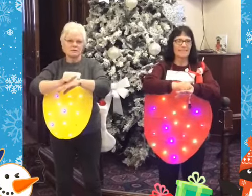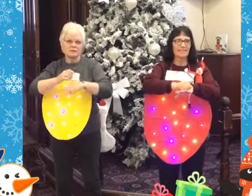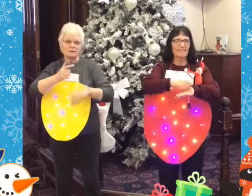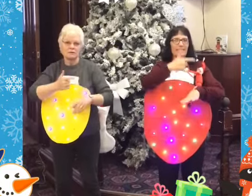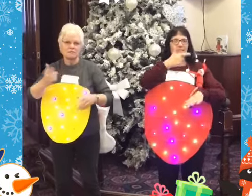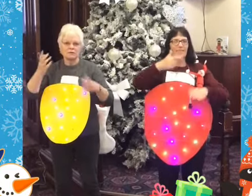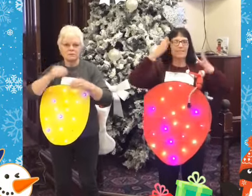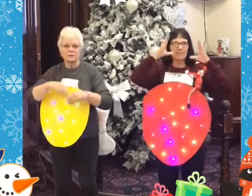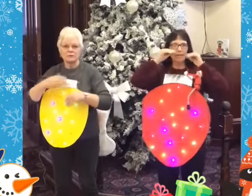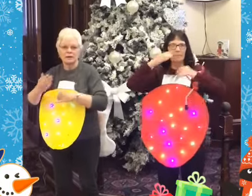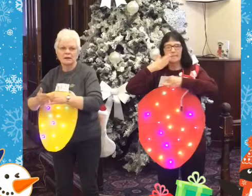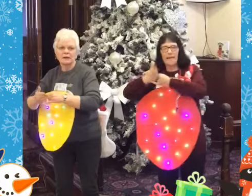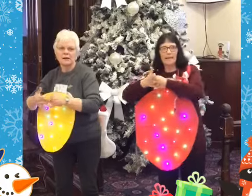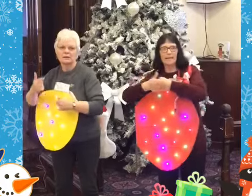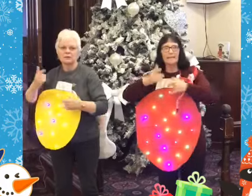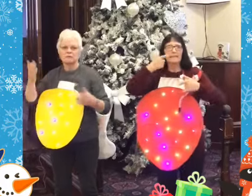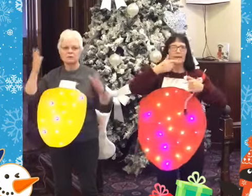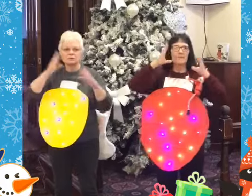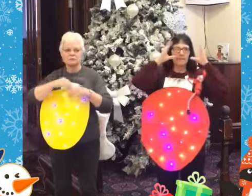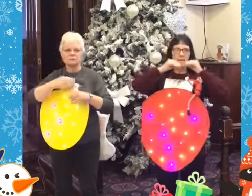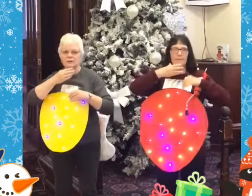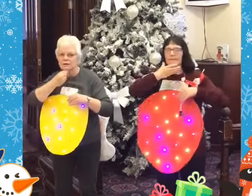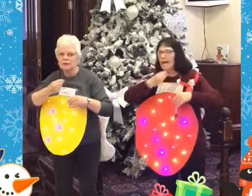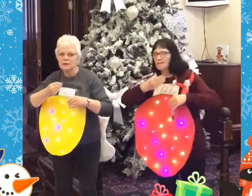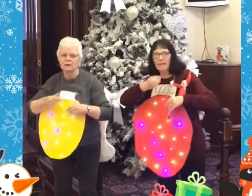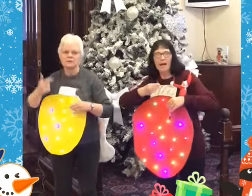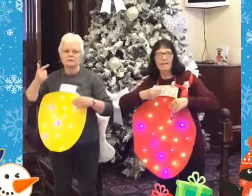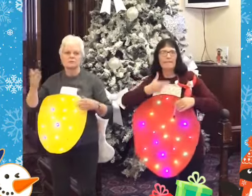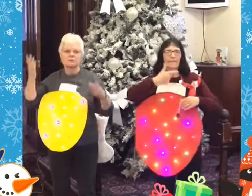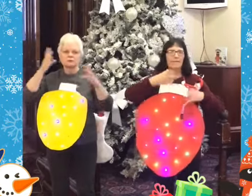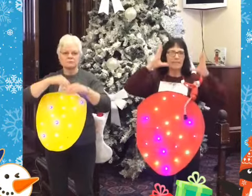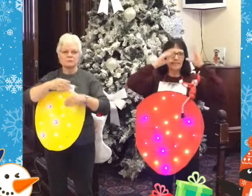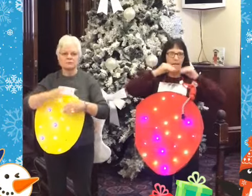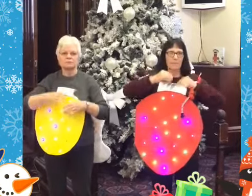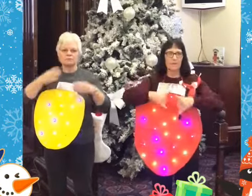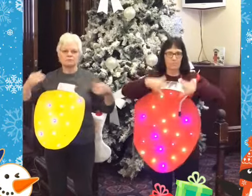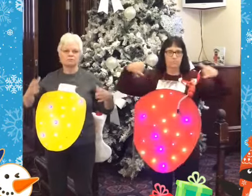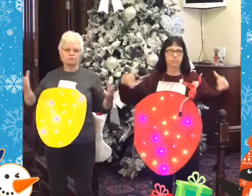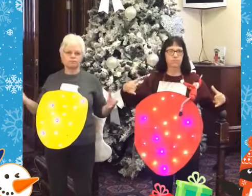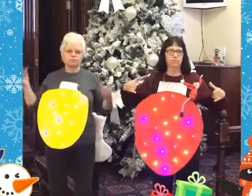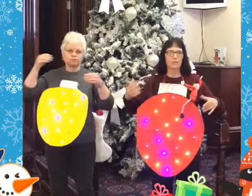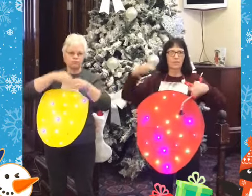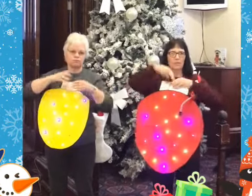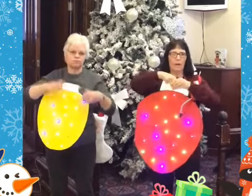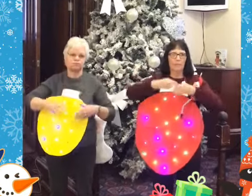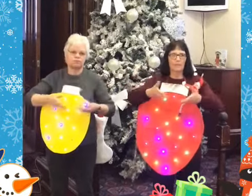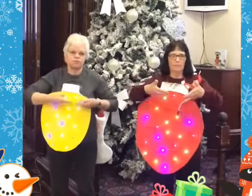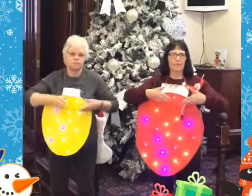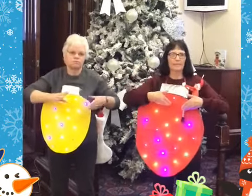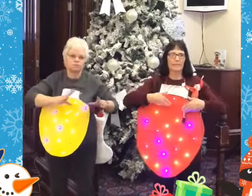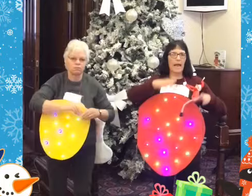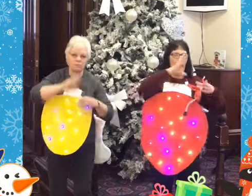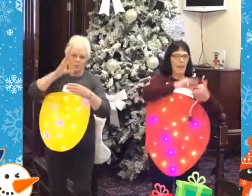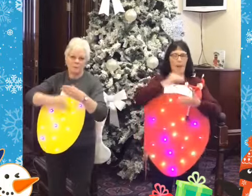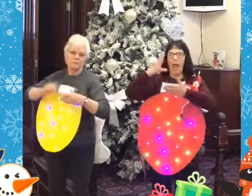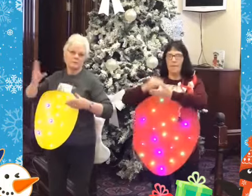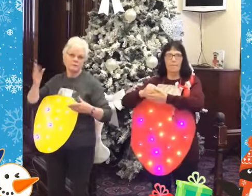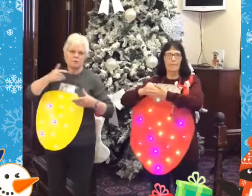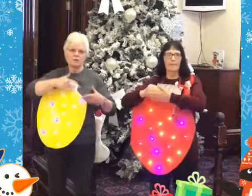Seven more sleeps to go Seven more sleeps to Santa Seven more sleeps to the big fat fella Down your chimney And brings you presents And drinks your beer Seven